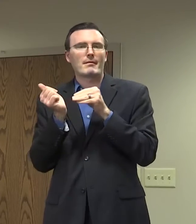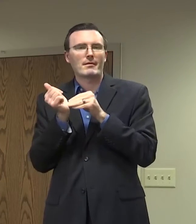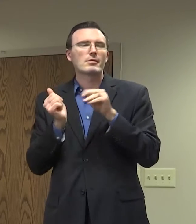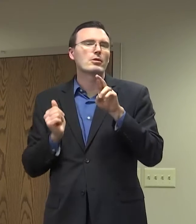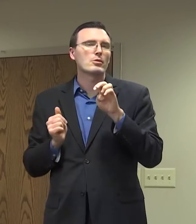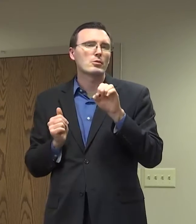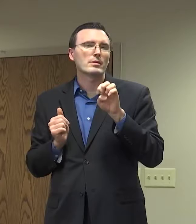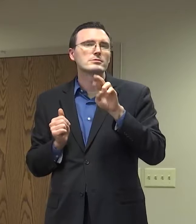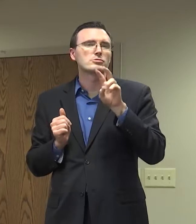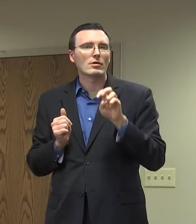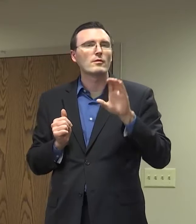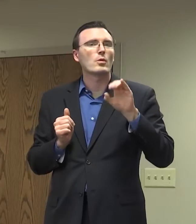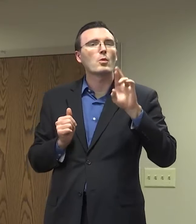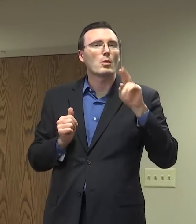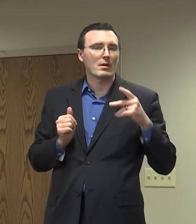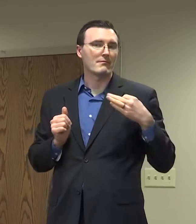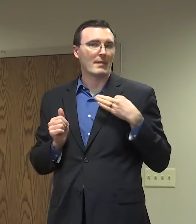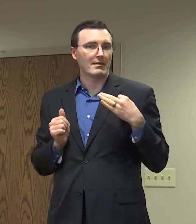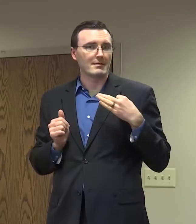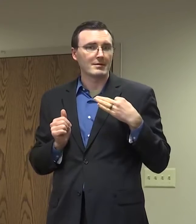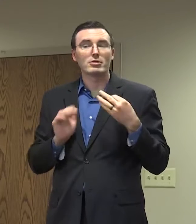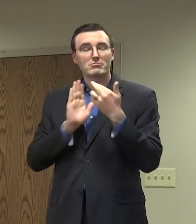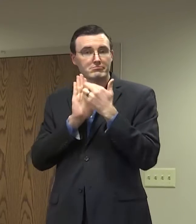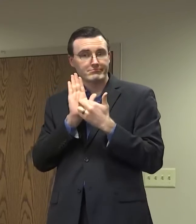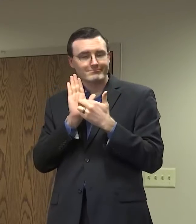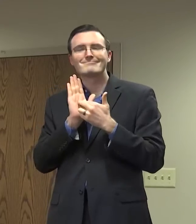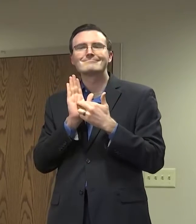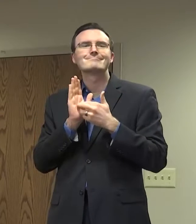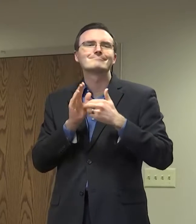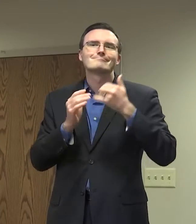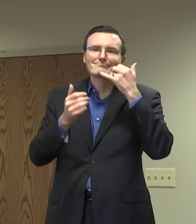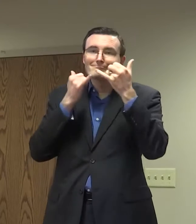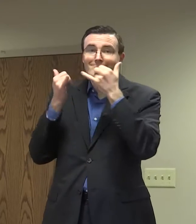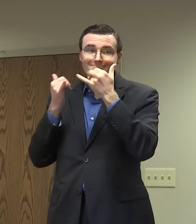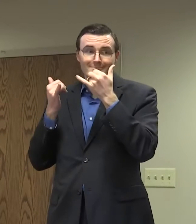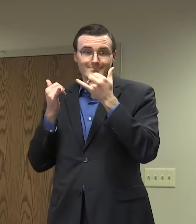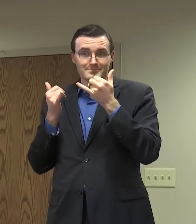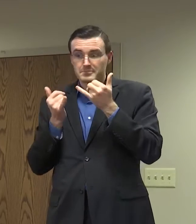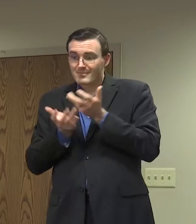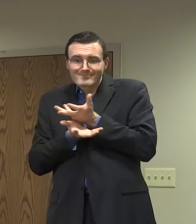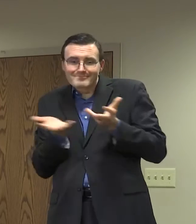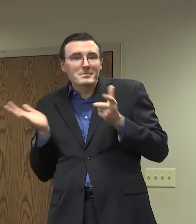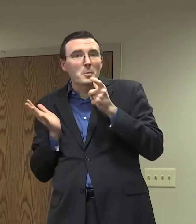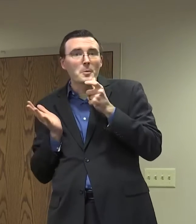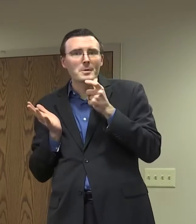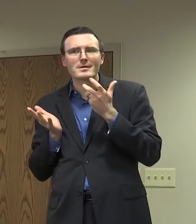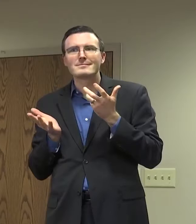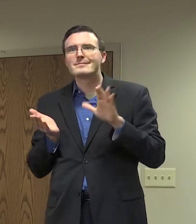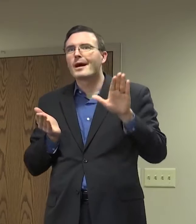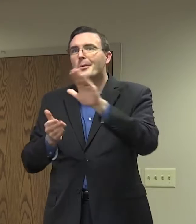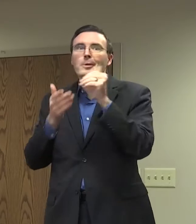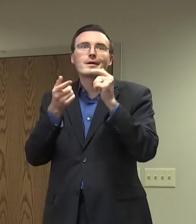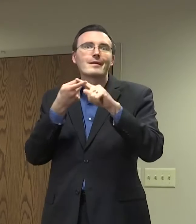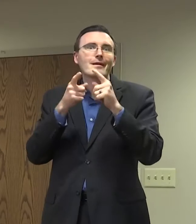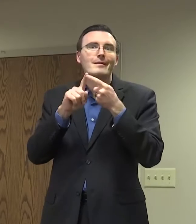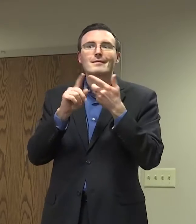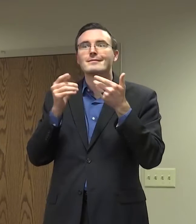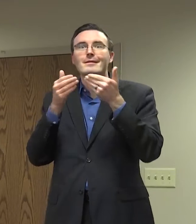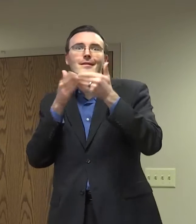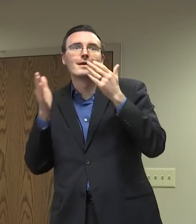-hands-on-deck. We are your community, your neighbors, your friends, your colleagues, and we are working hard to vaccinate all of you.